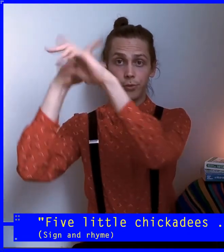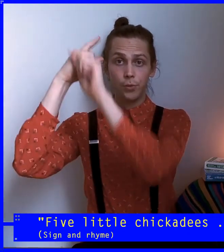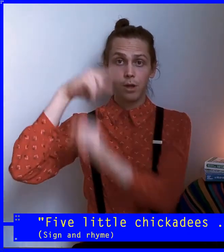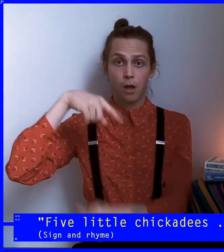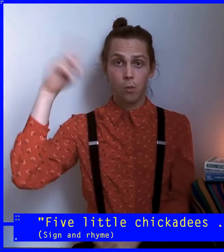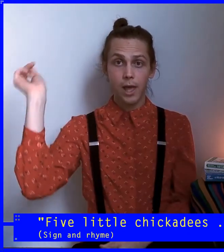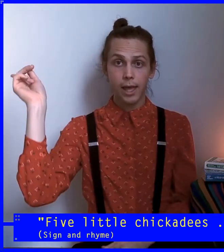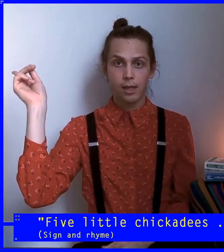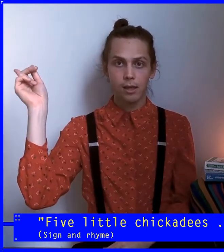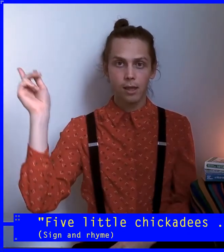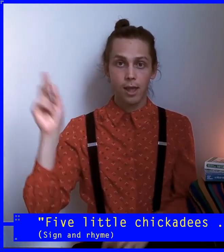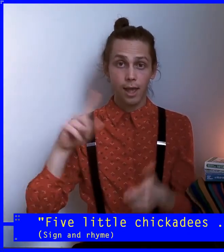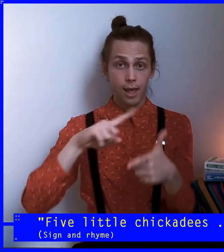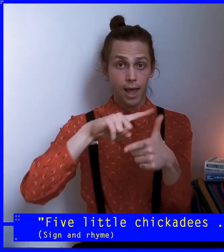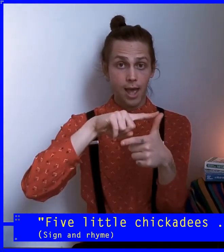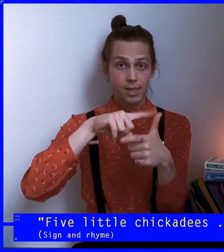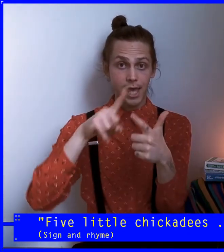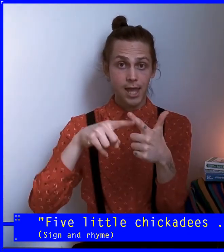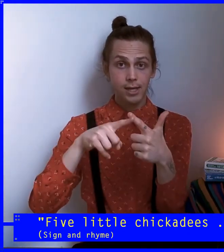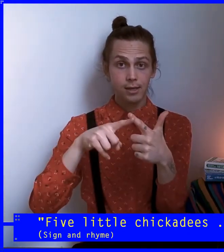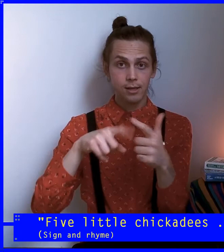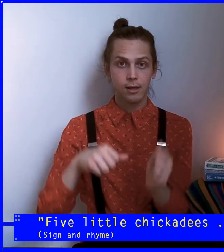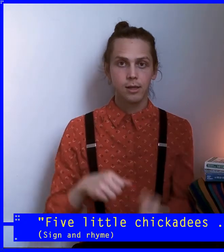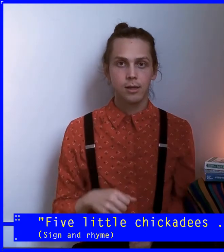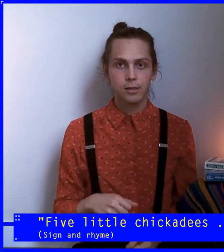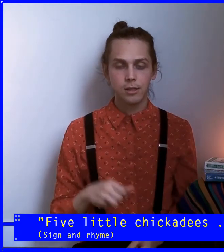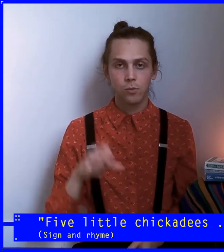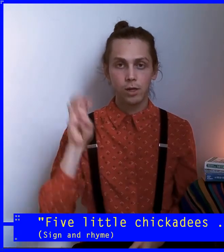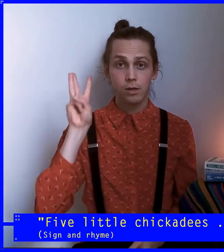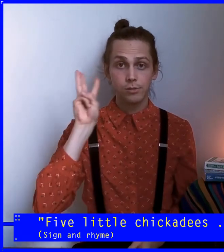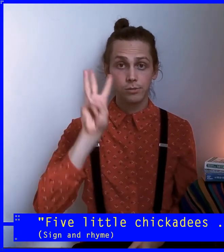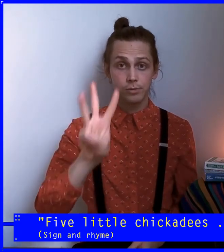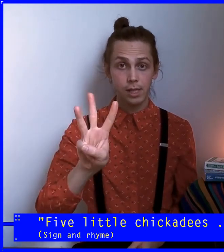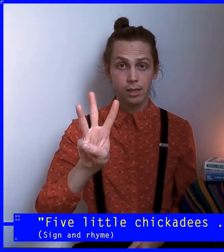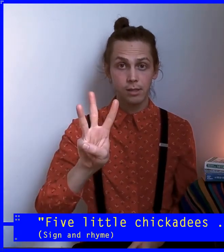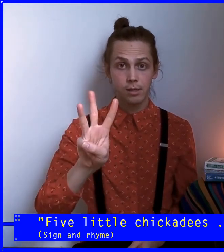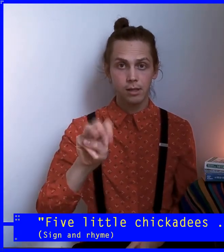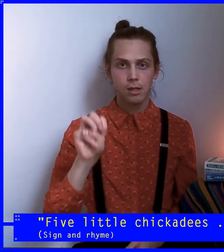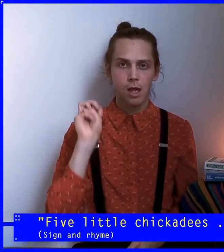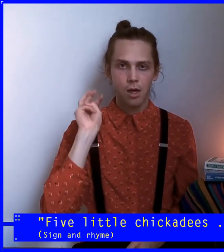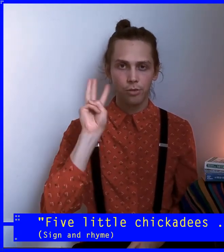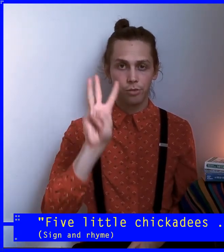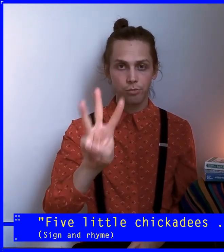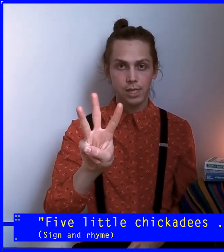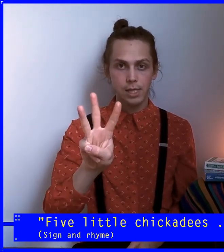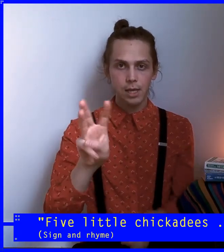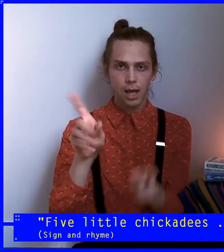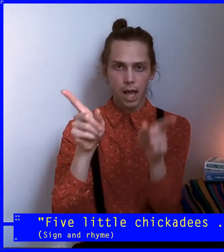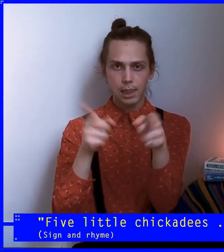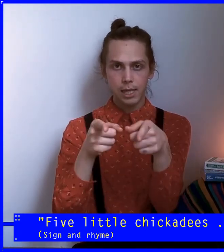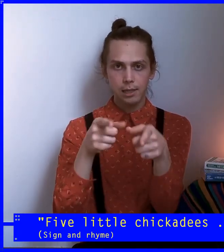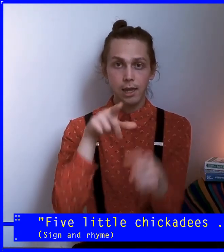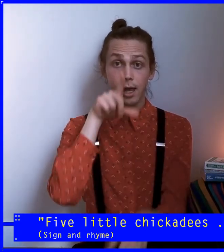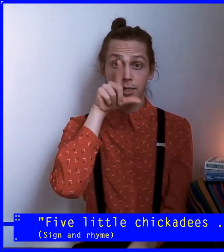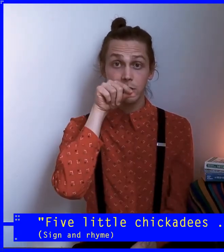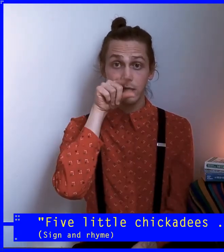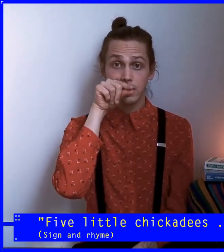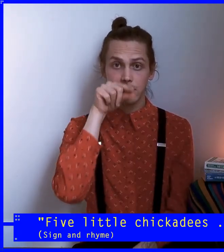away. And then there were three. Three little chickadees